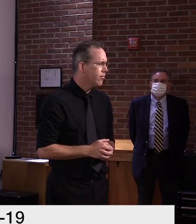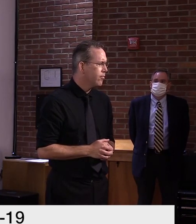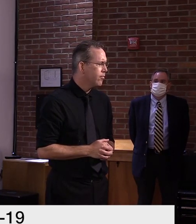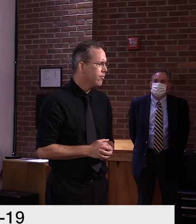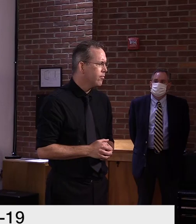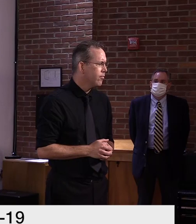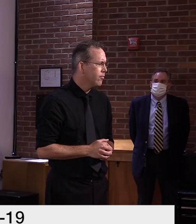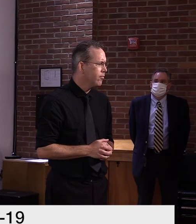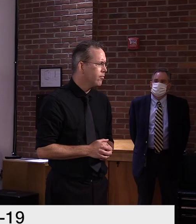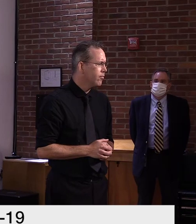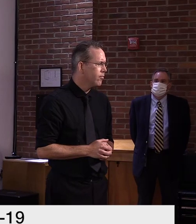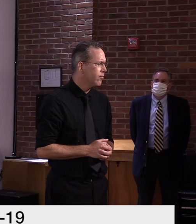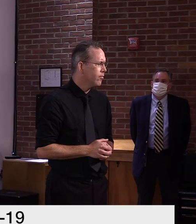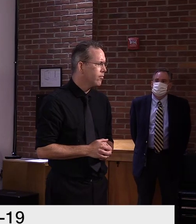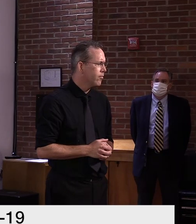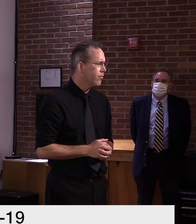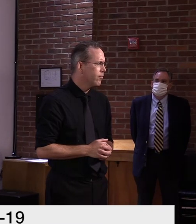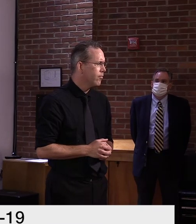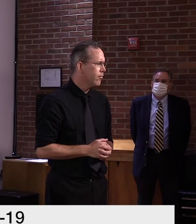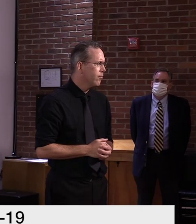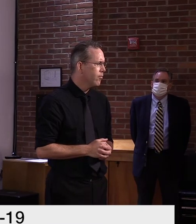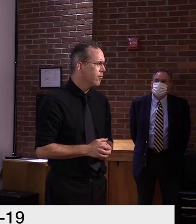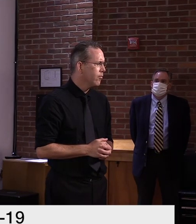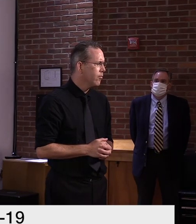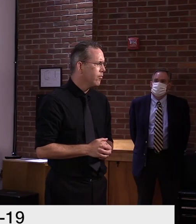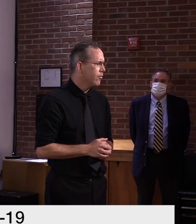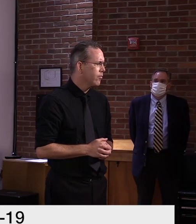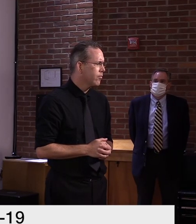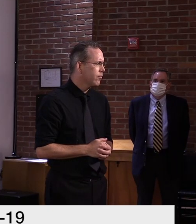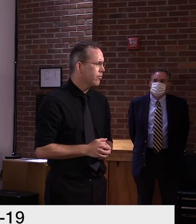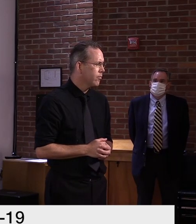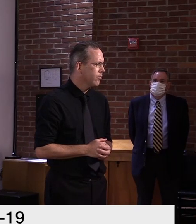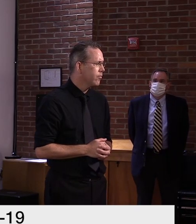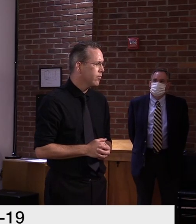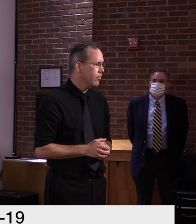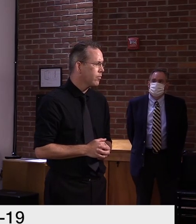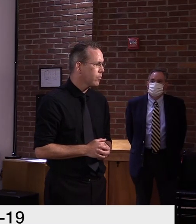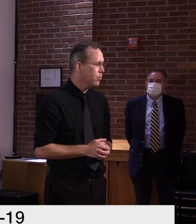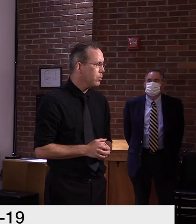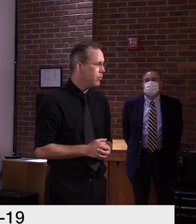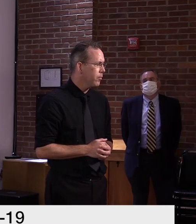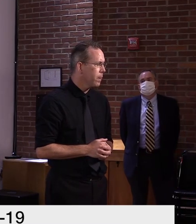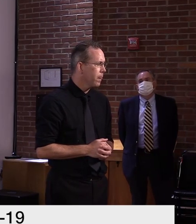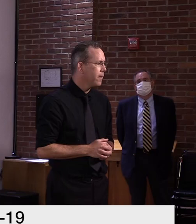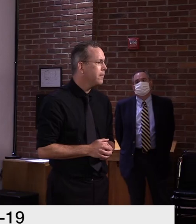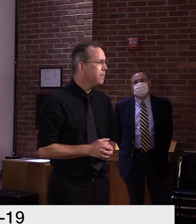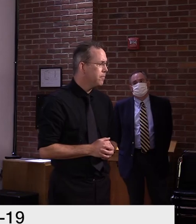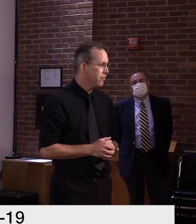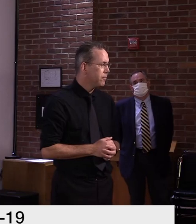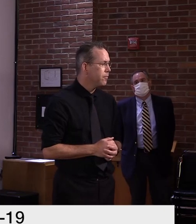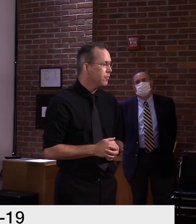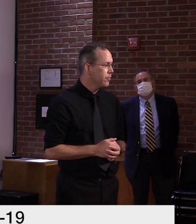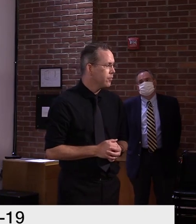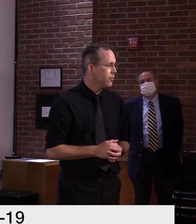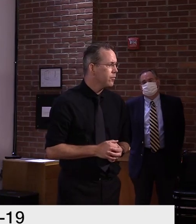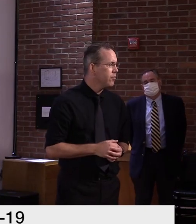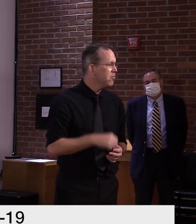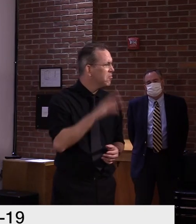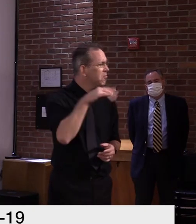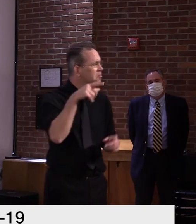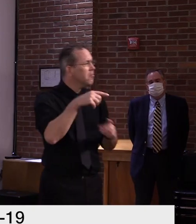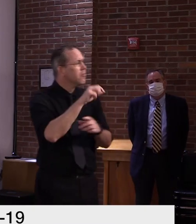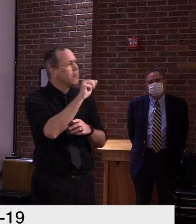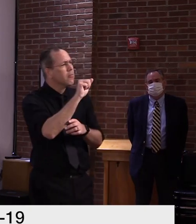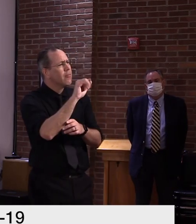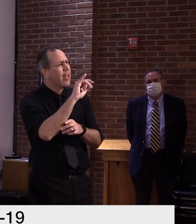device into nursing homes across the country. Um, what, what are your thoughts on that concerning the fact that a lot of